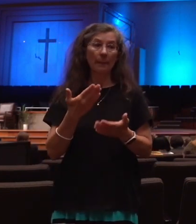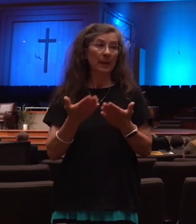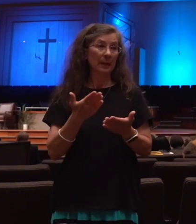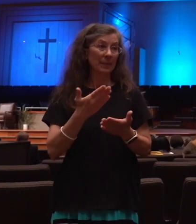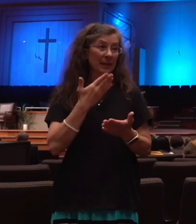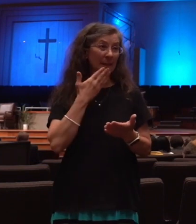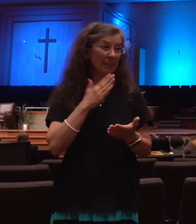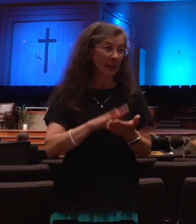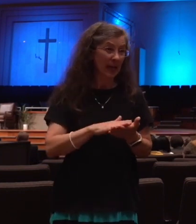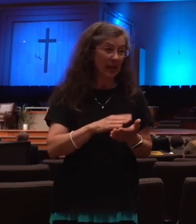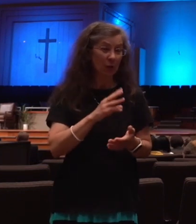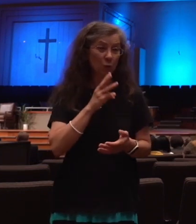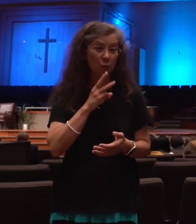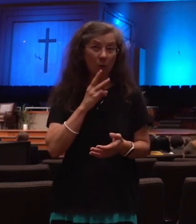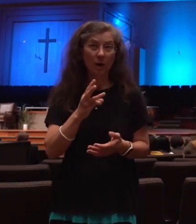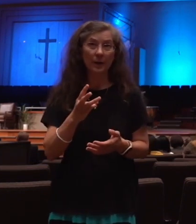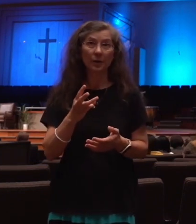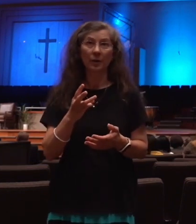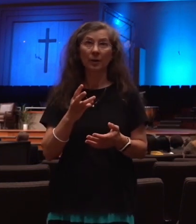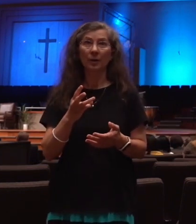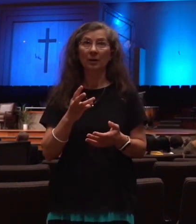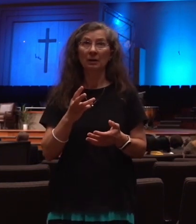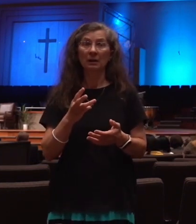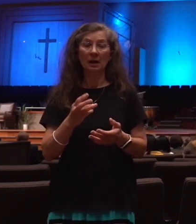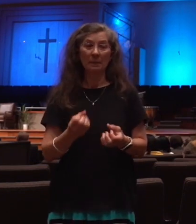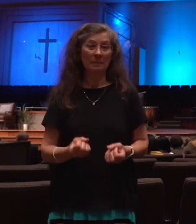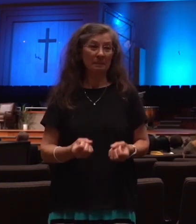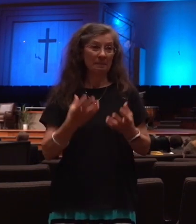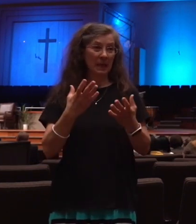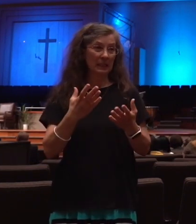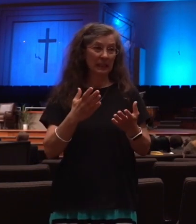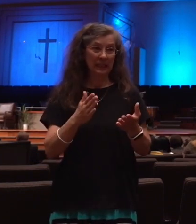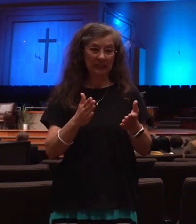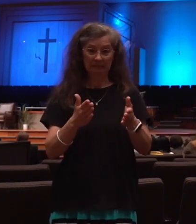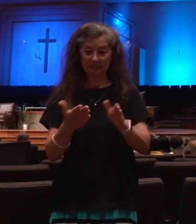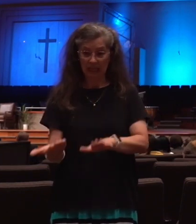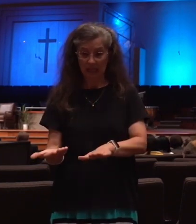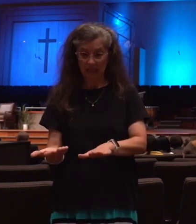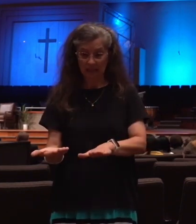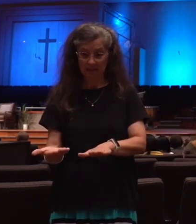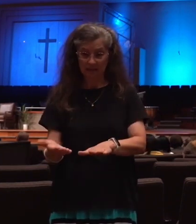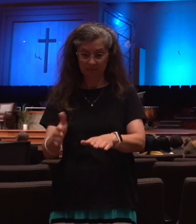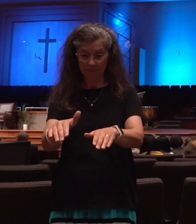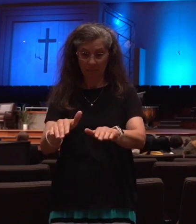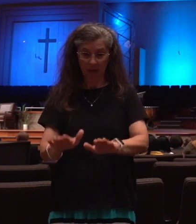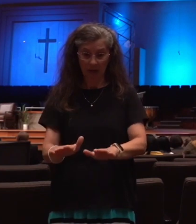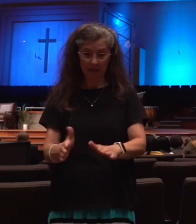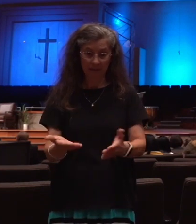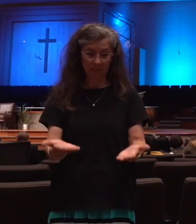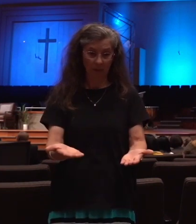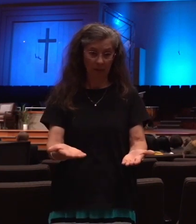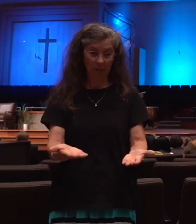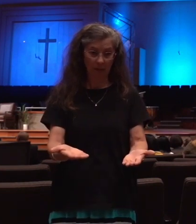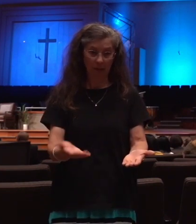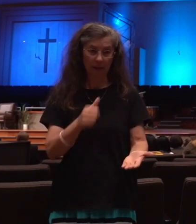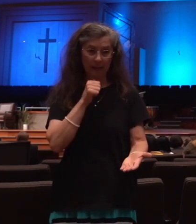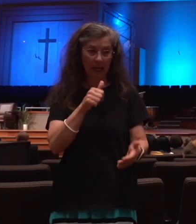bodies not properly disposed of and buried. During the Dark Ages in Europe,